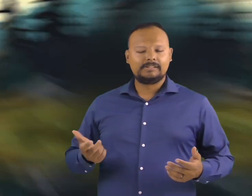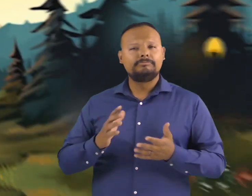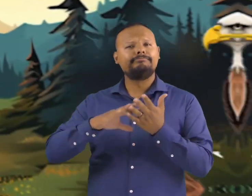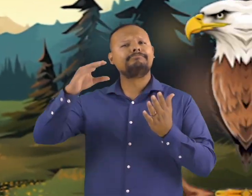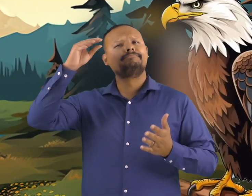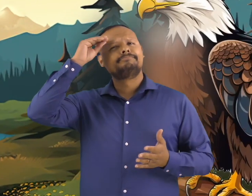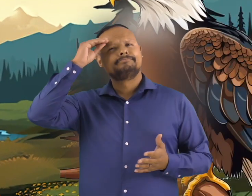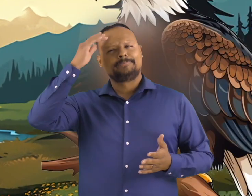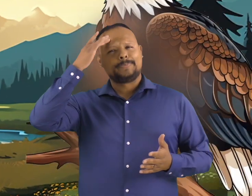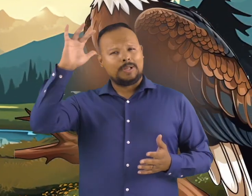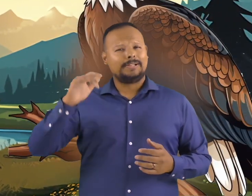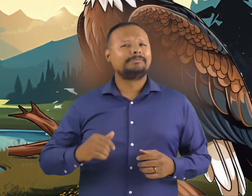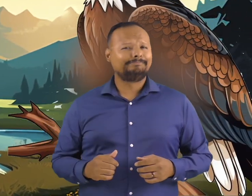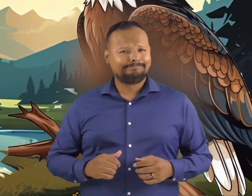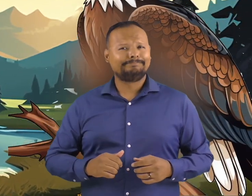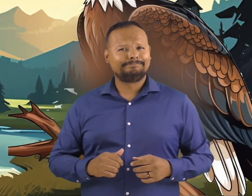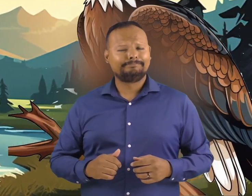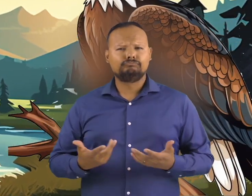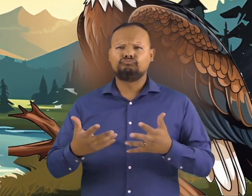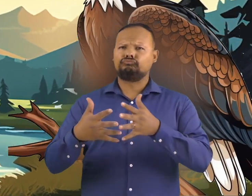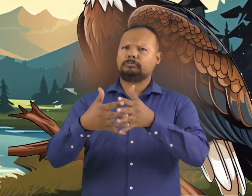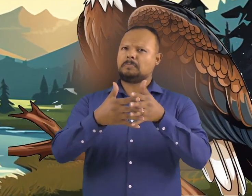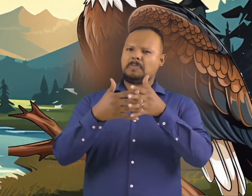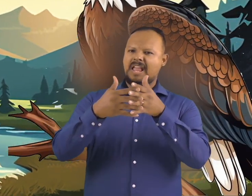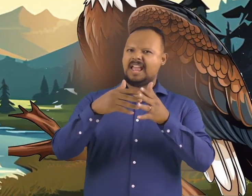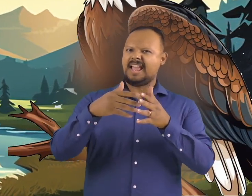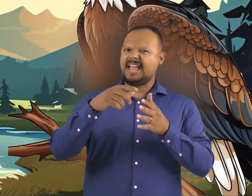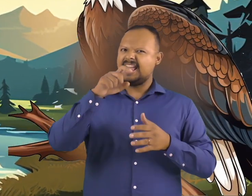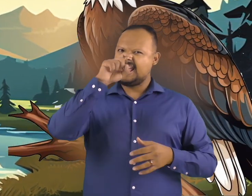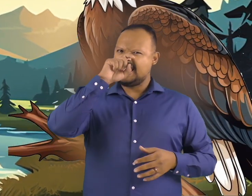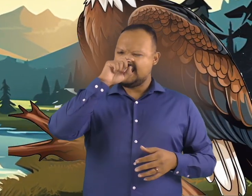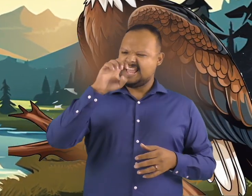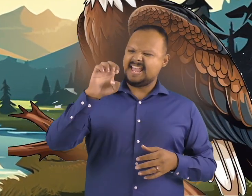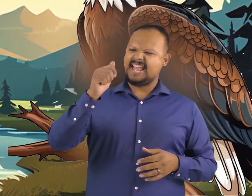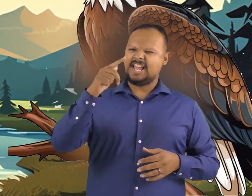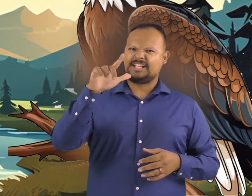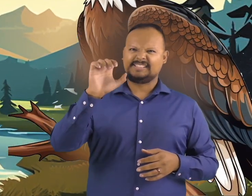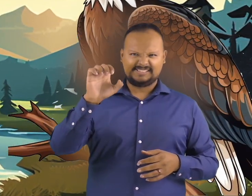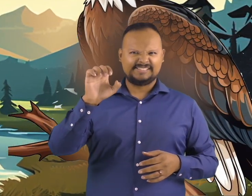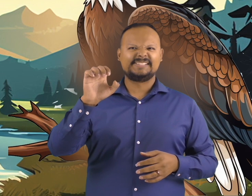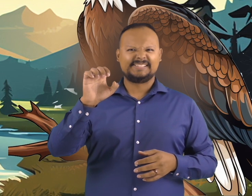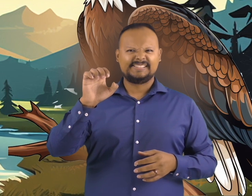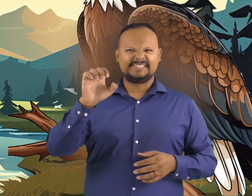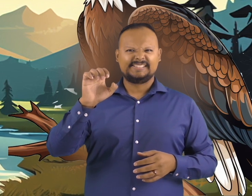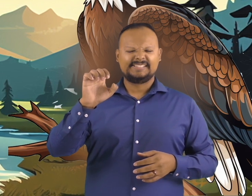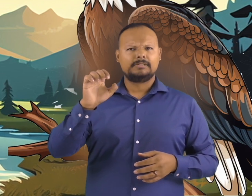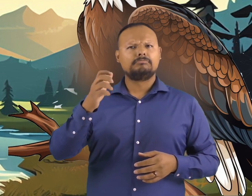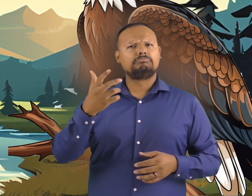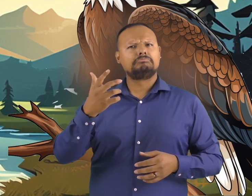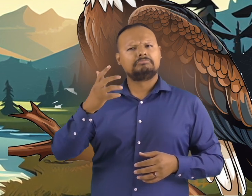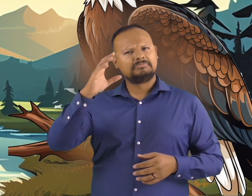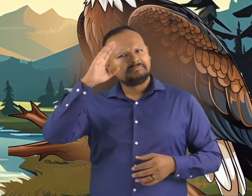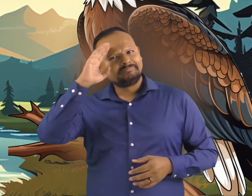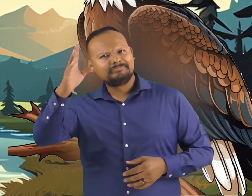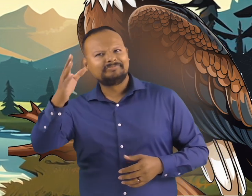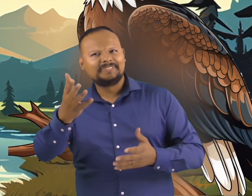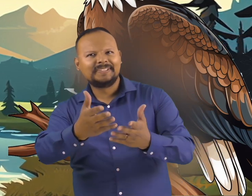American Eagles Hi, friends! Today, we are going to learn